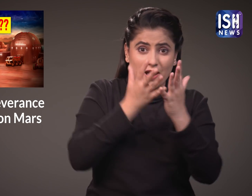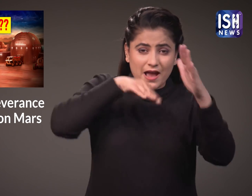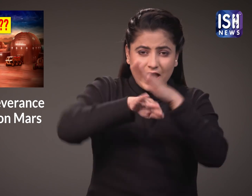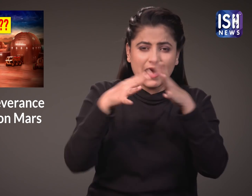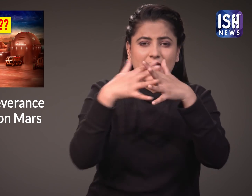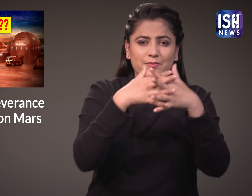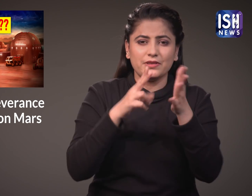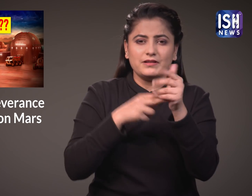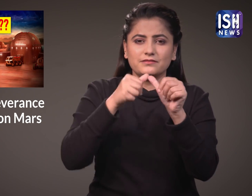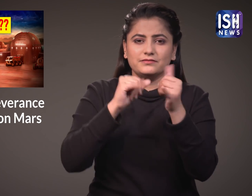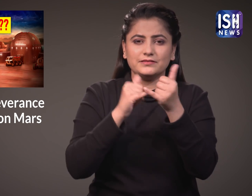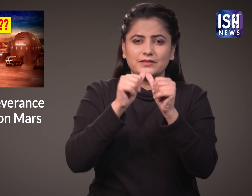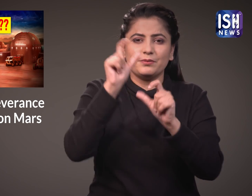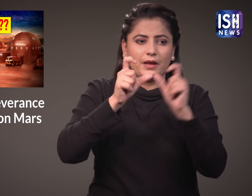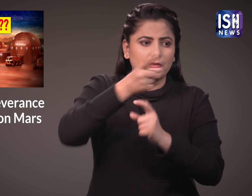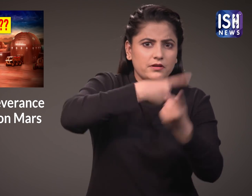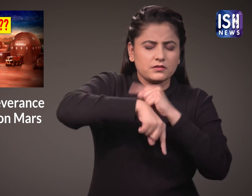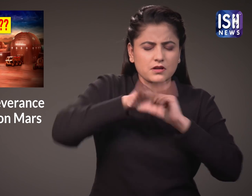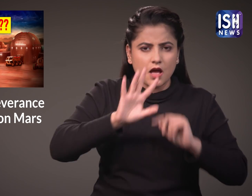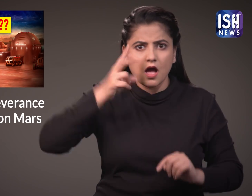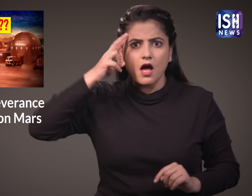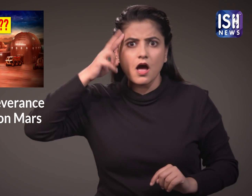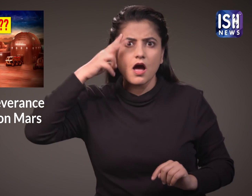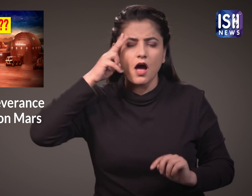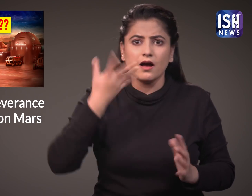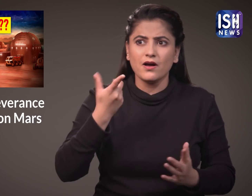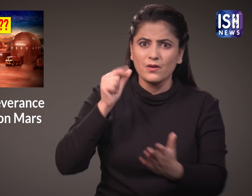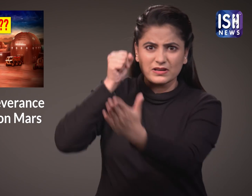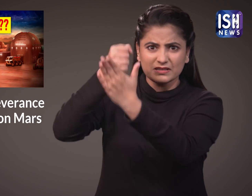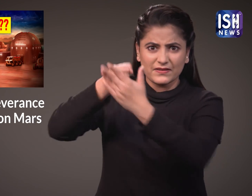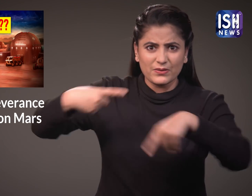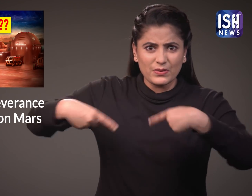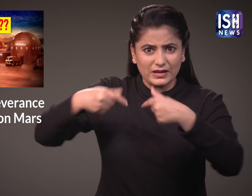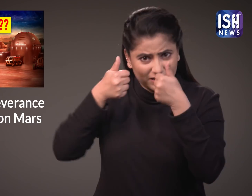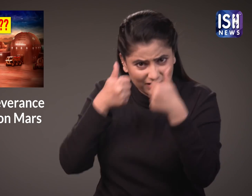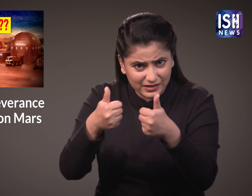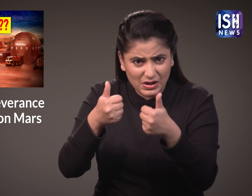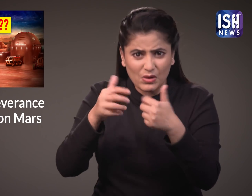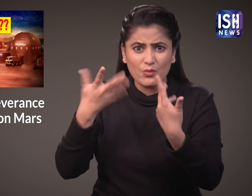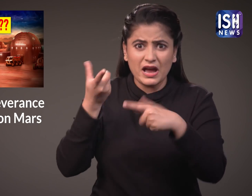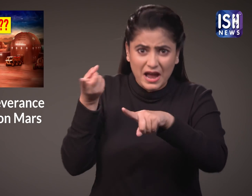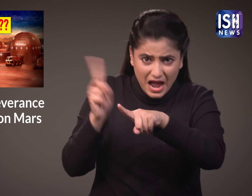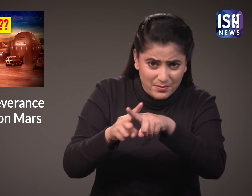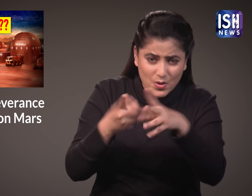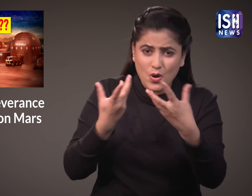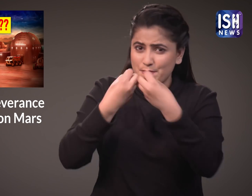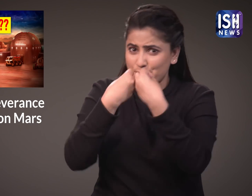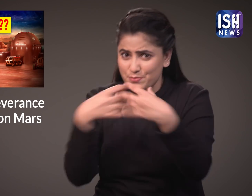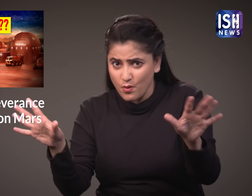Americans at NASA were extremely anxious and did not know if the rover reached in one piece.